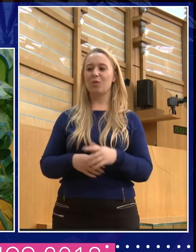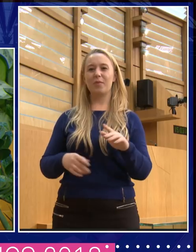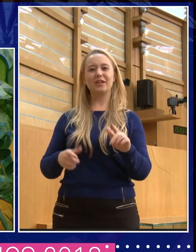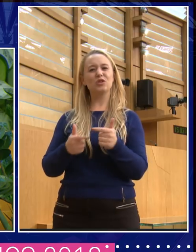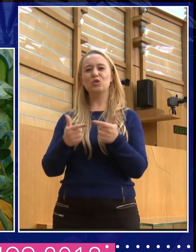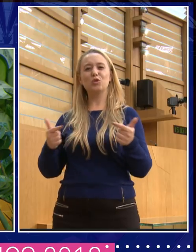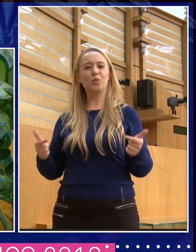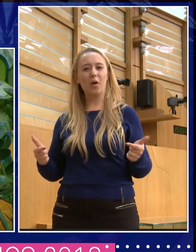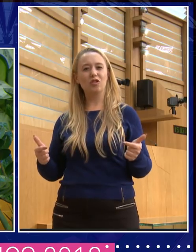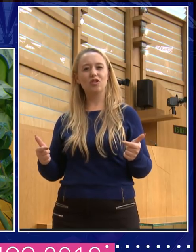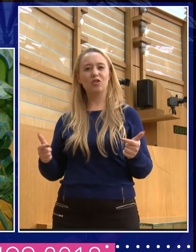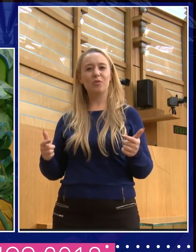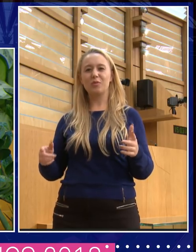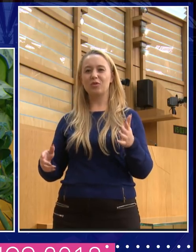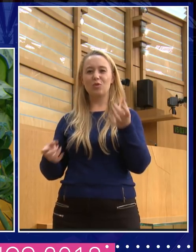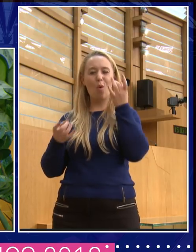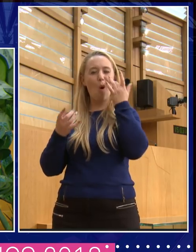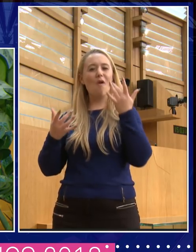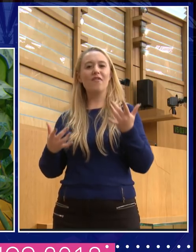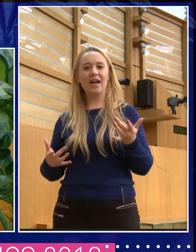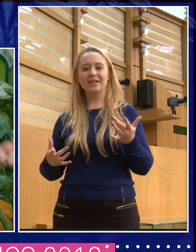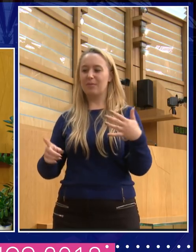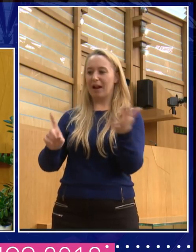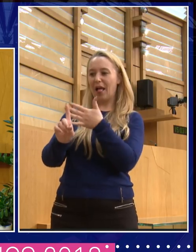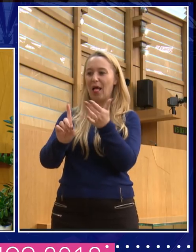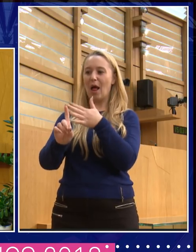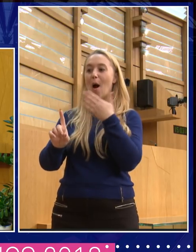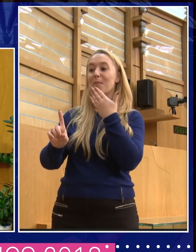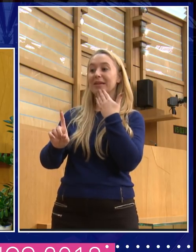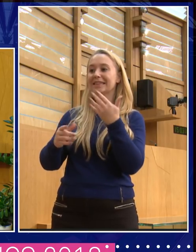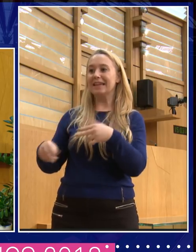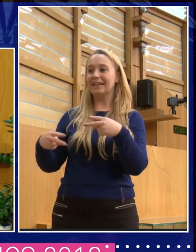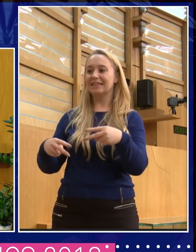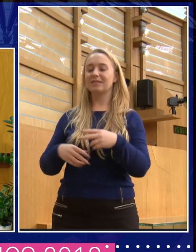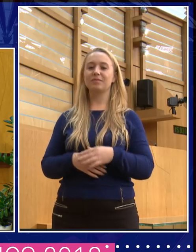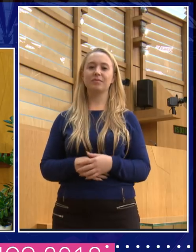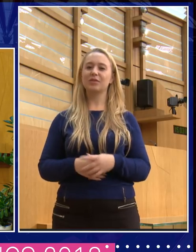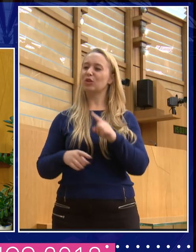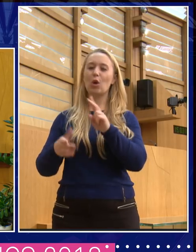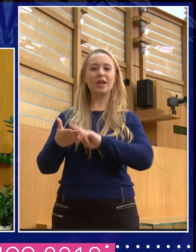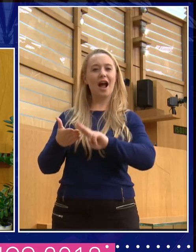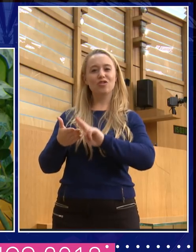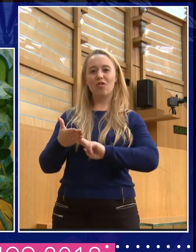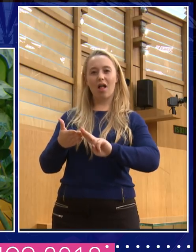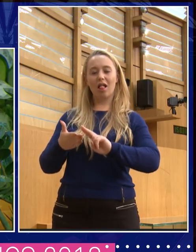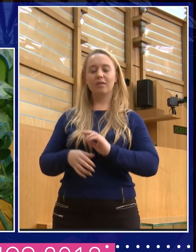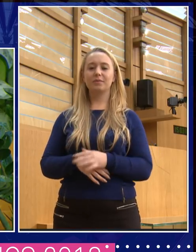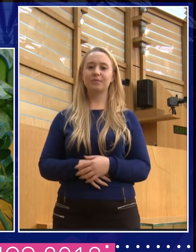choreographed. And I think what you, you know, what I want to hear, and this is, I want to hear